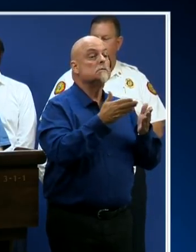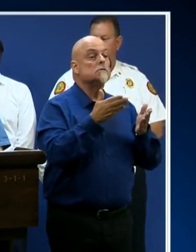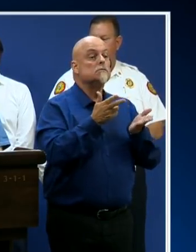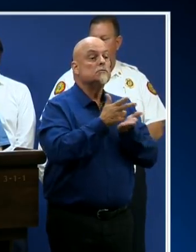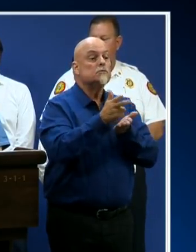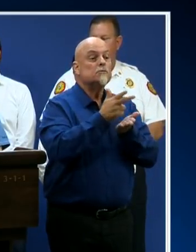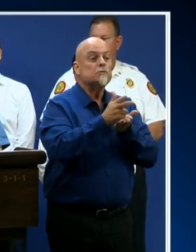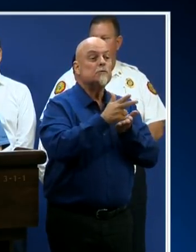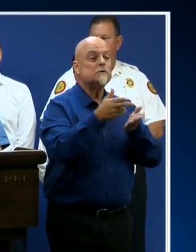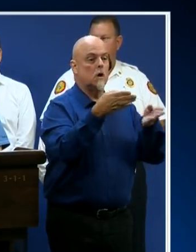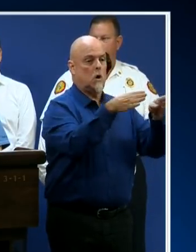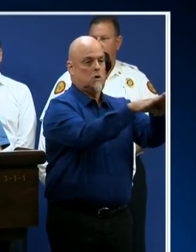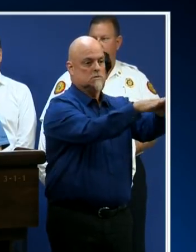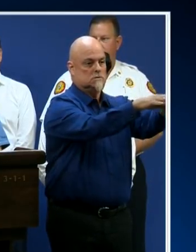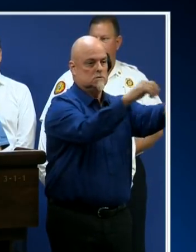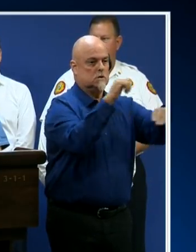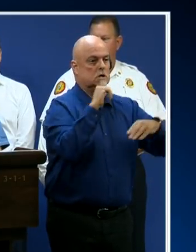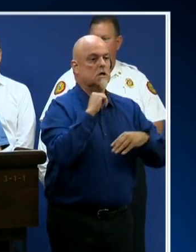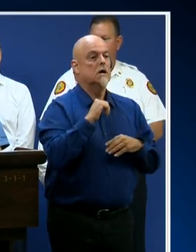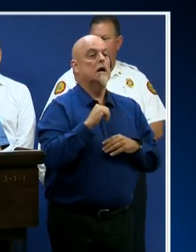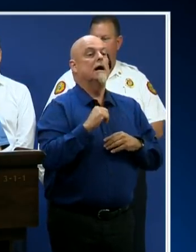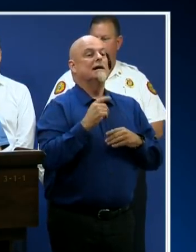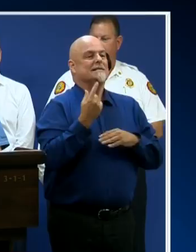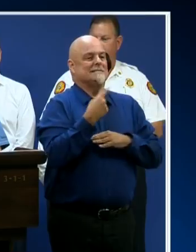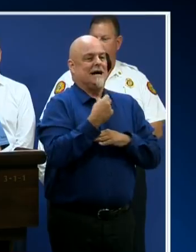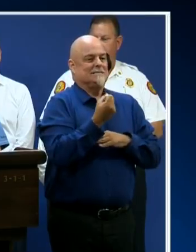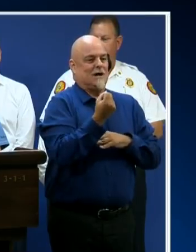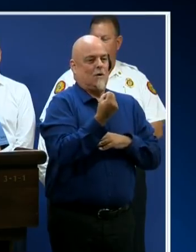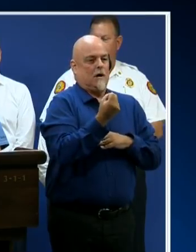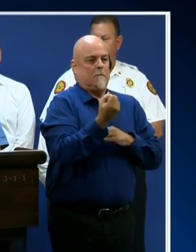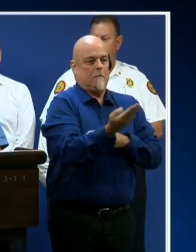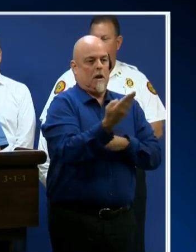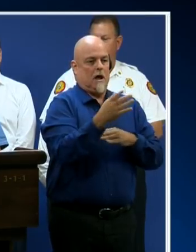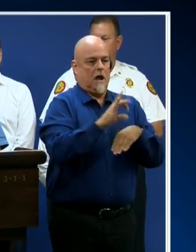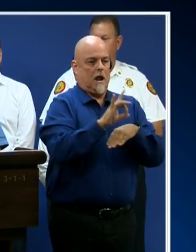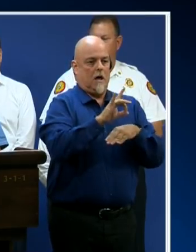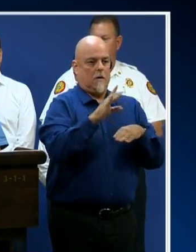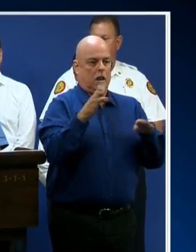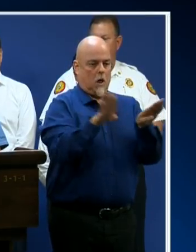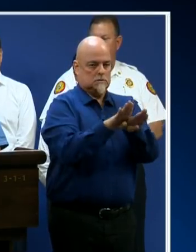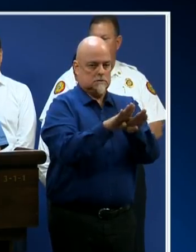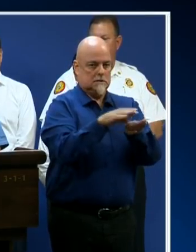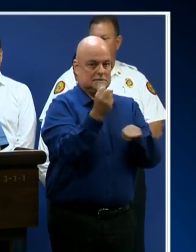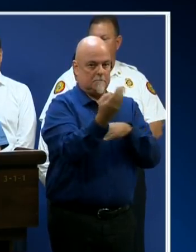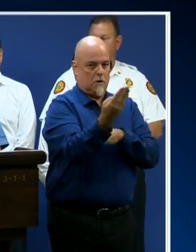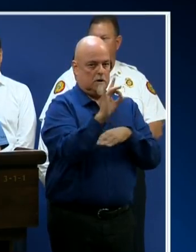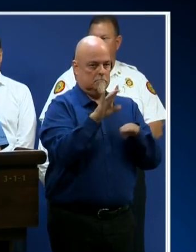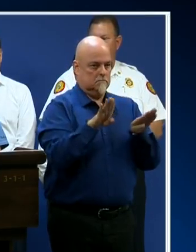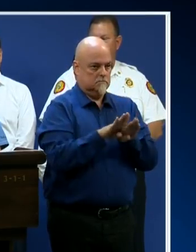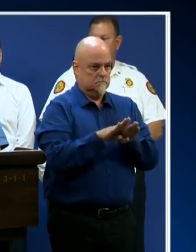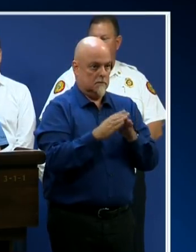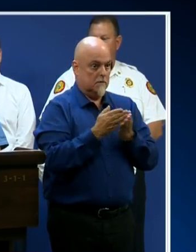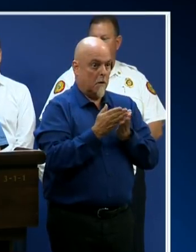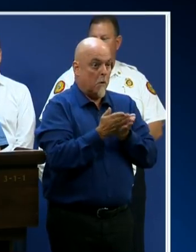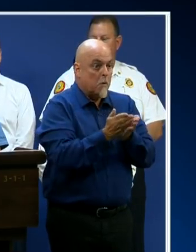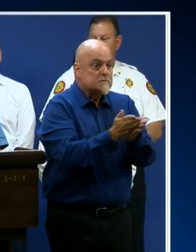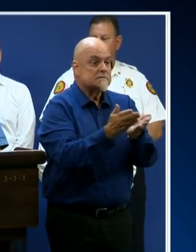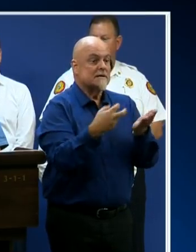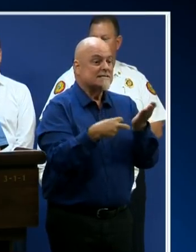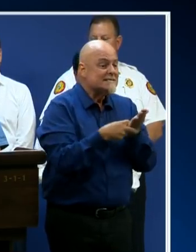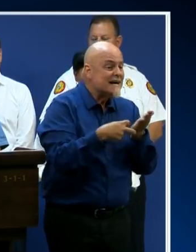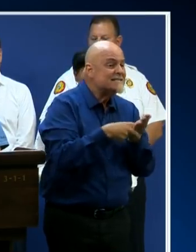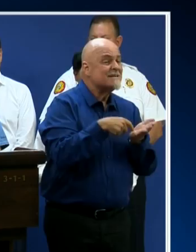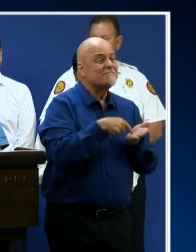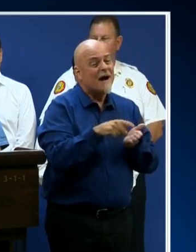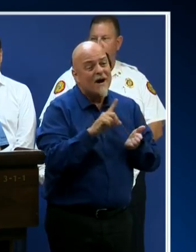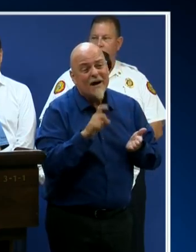beginning at 8 a.m. on Saturday. Passengers who have questions regarding their flights and cruises should contact the airline